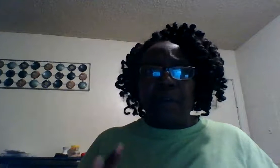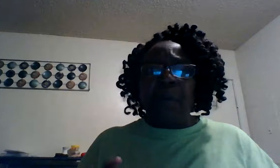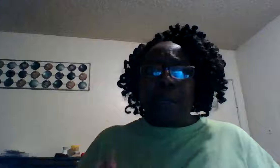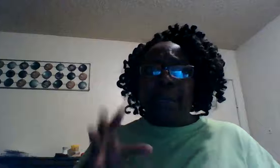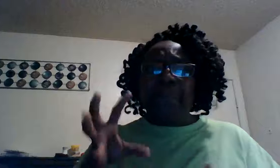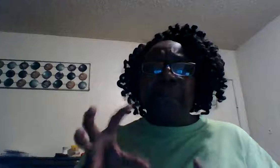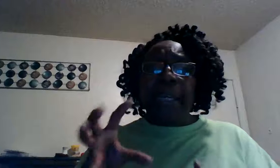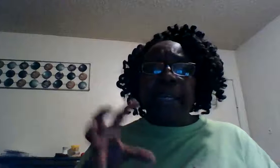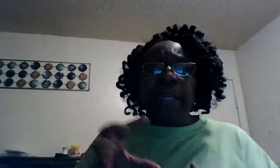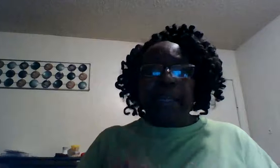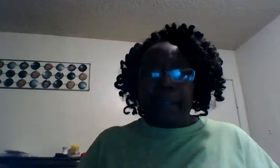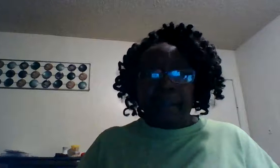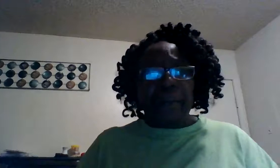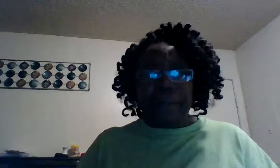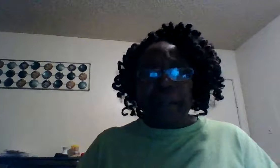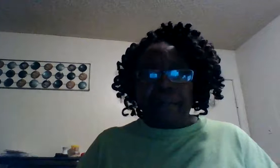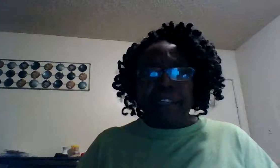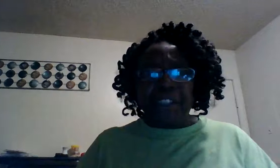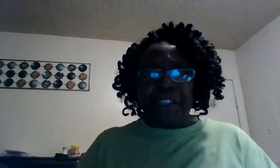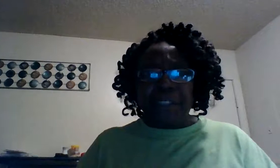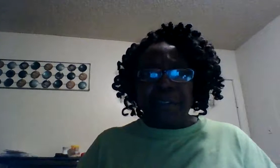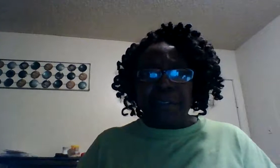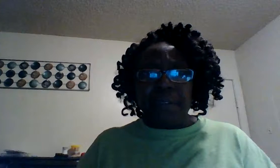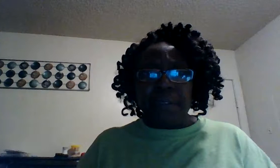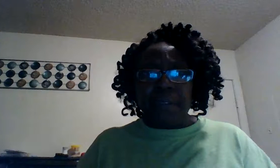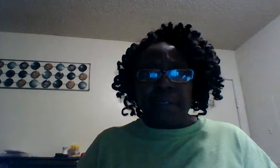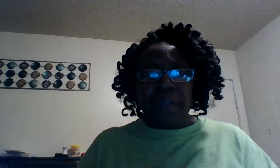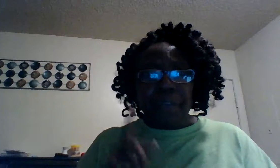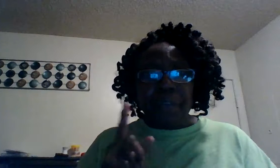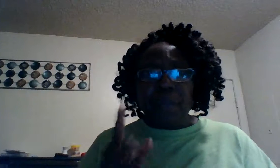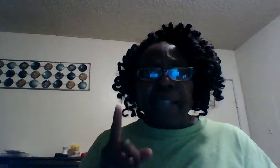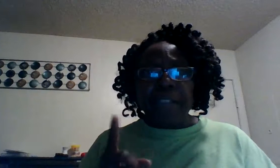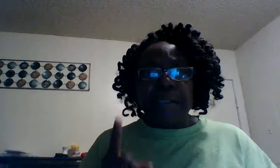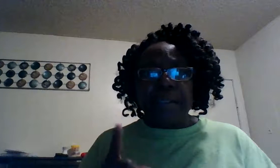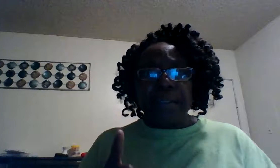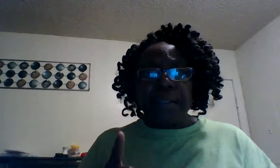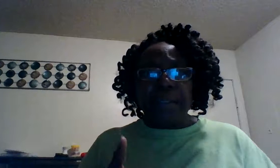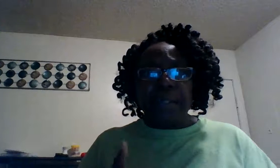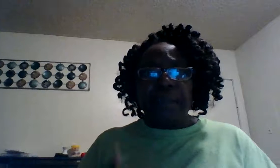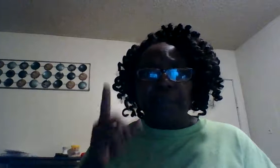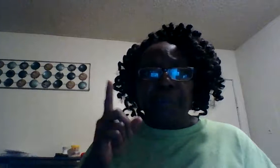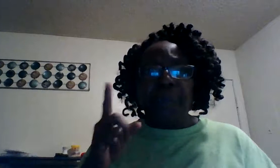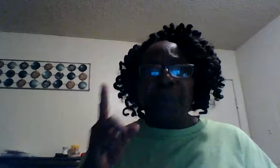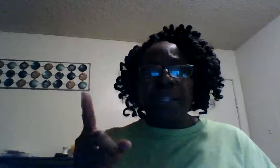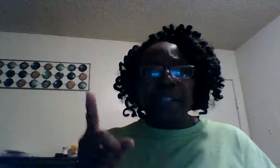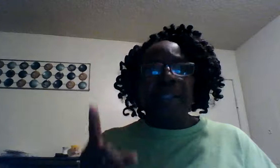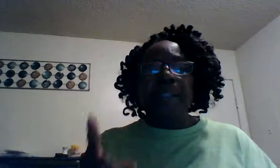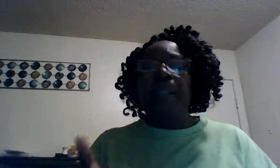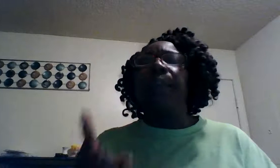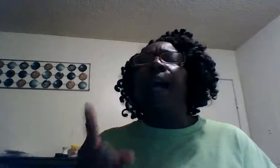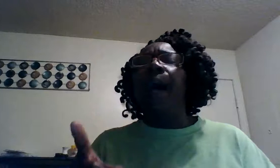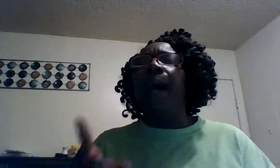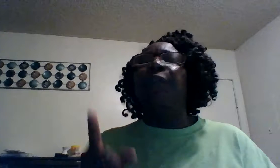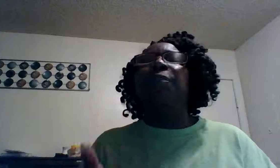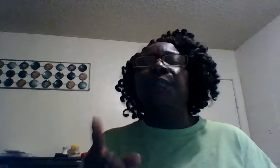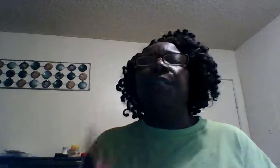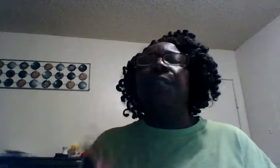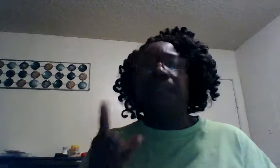many of the afflictions of the righteous if you are the righteousness of God through Jesus